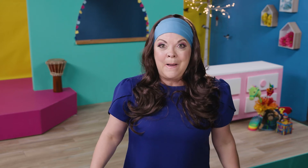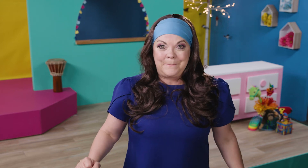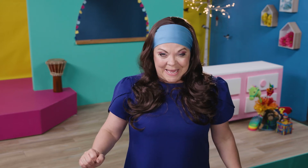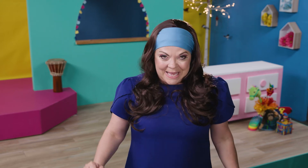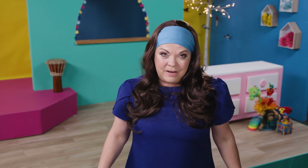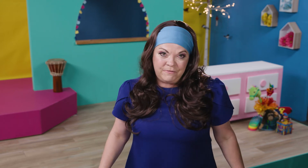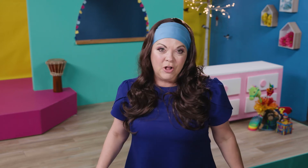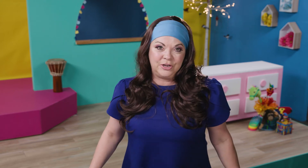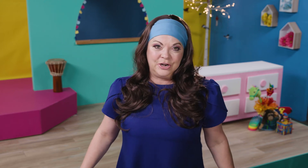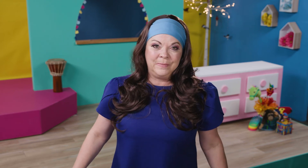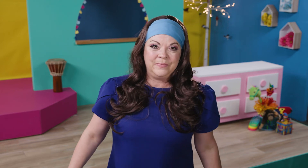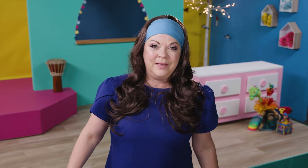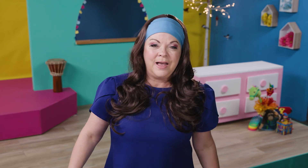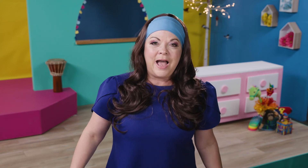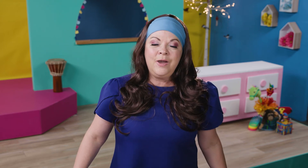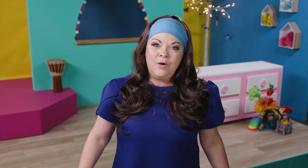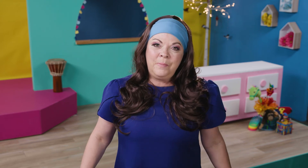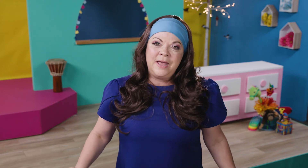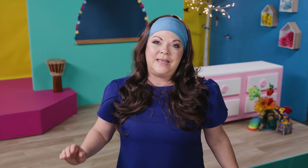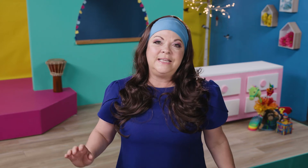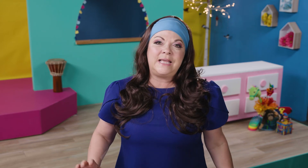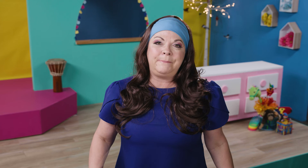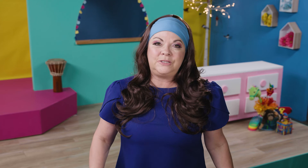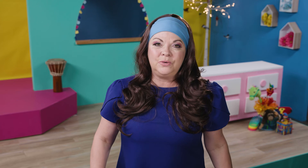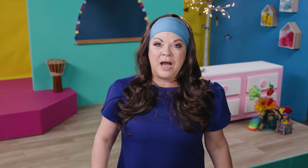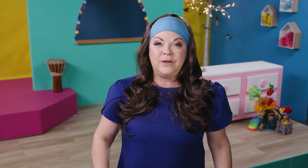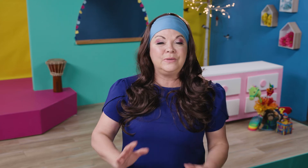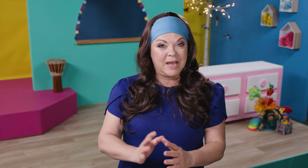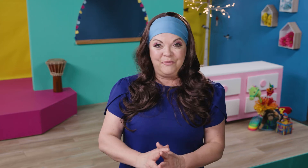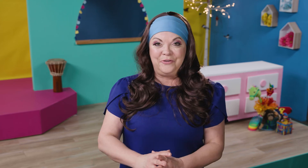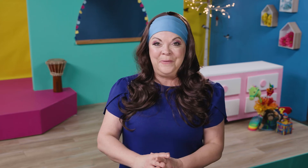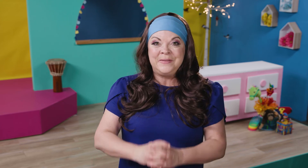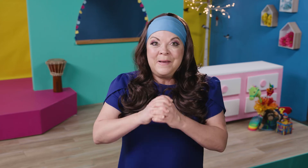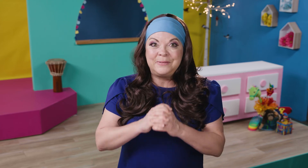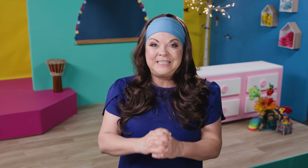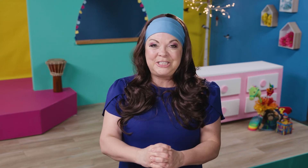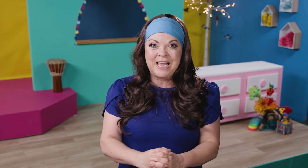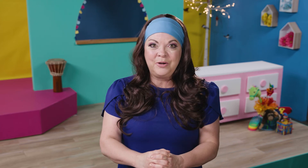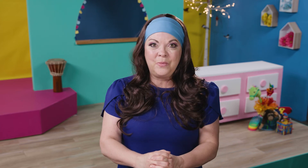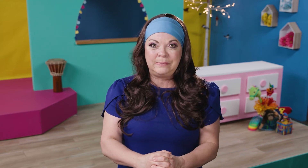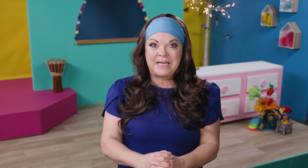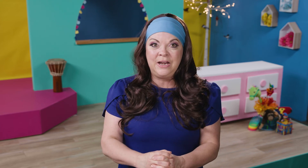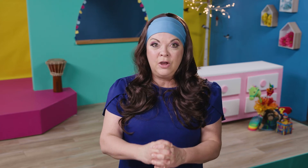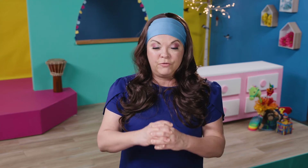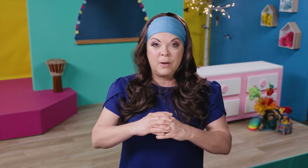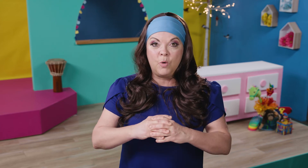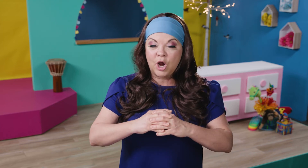by Ian Falconer. I hope that this episode guide was helpful. Please check out our website for a more